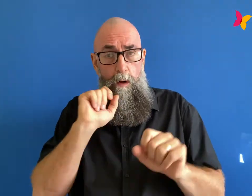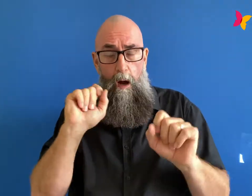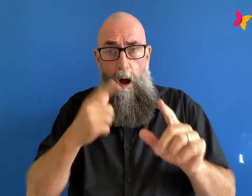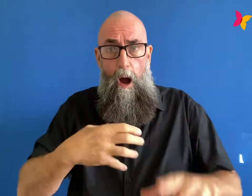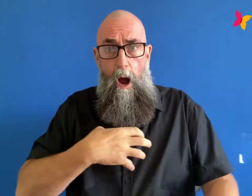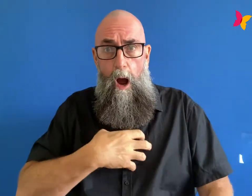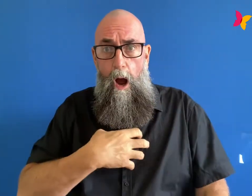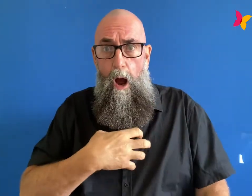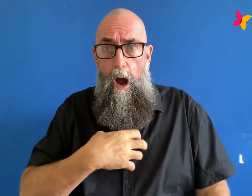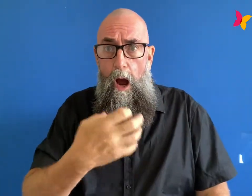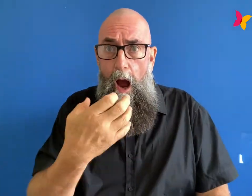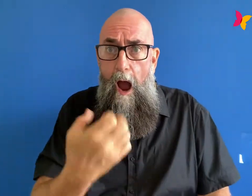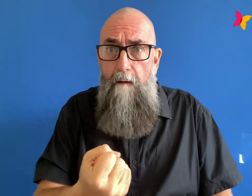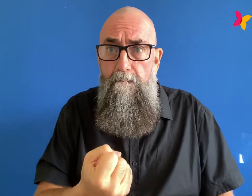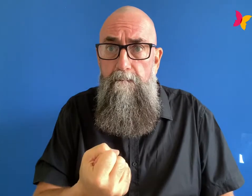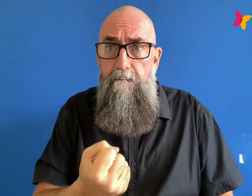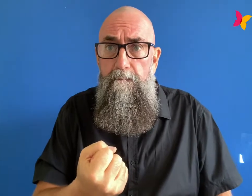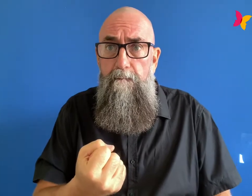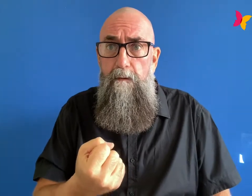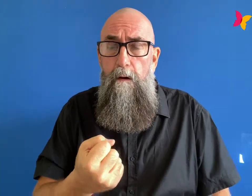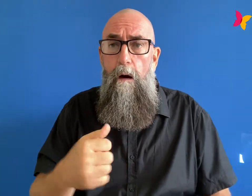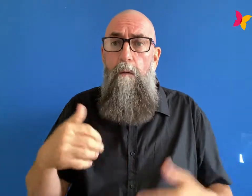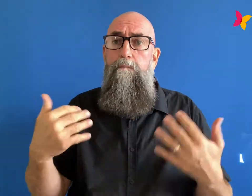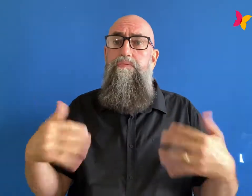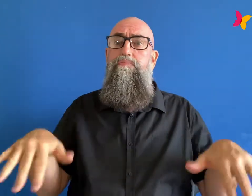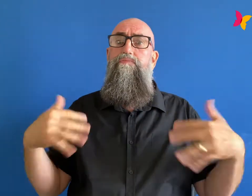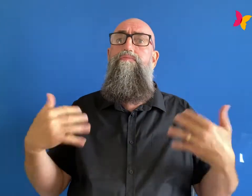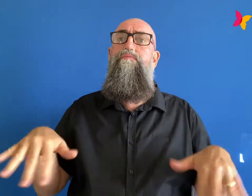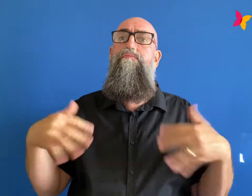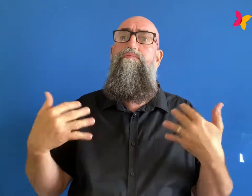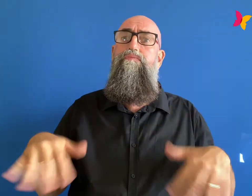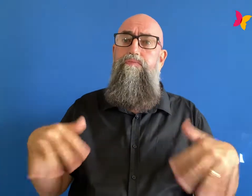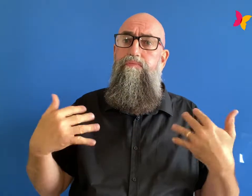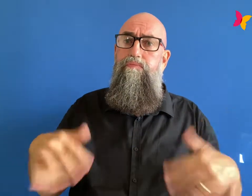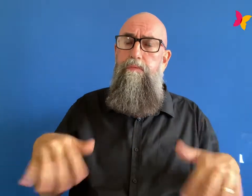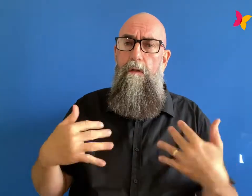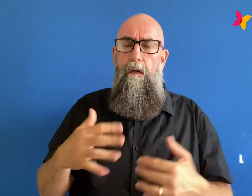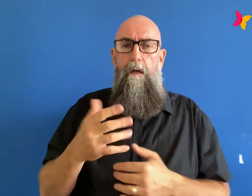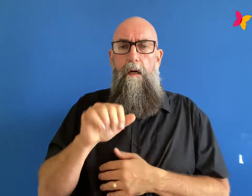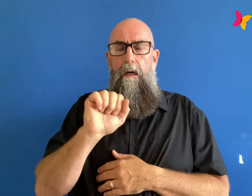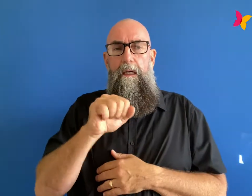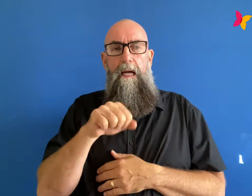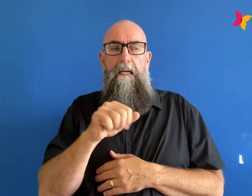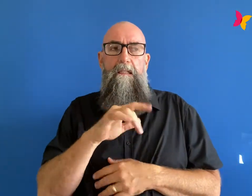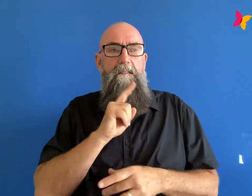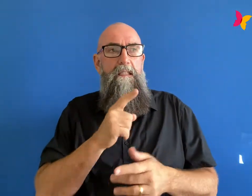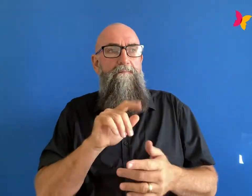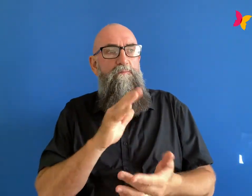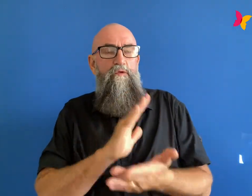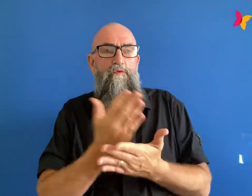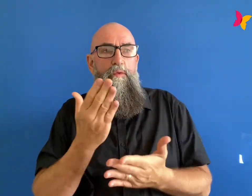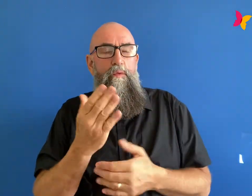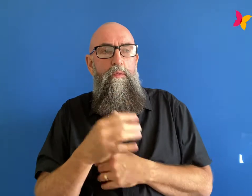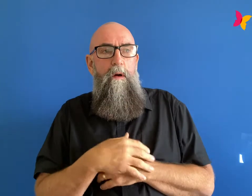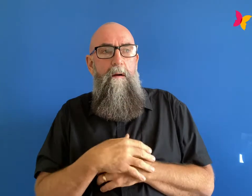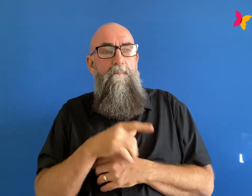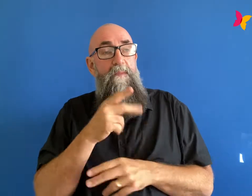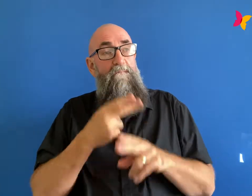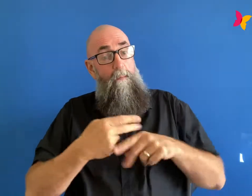it kind of finally felt like i wasn't just making everything up it was actually something that was real and recognized but